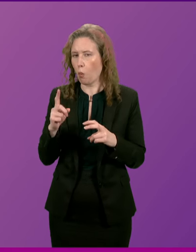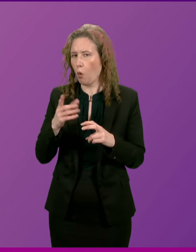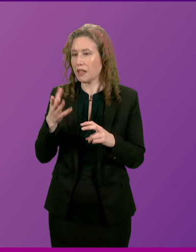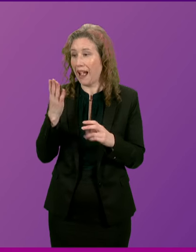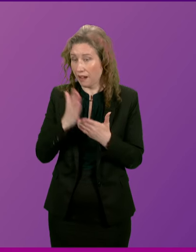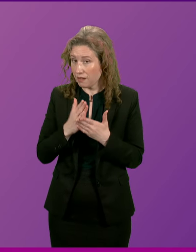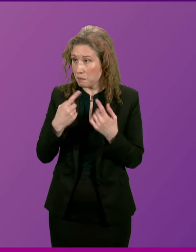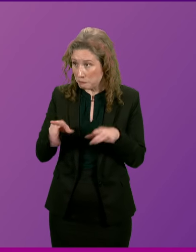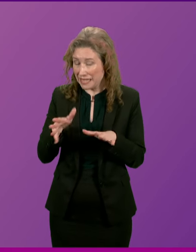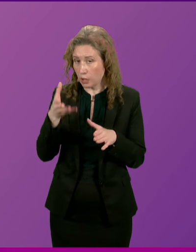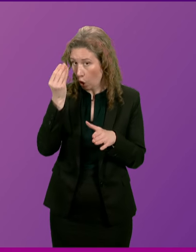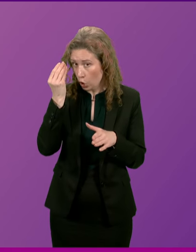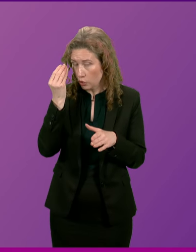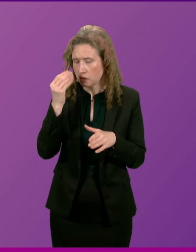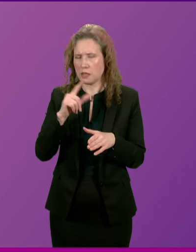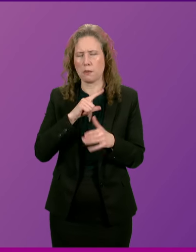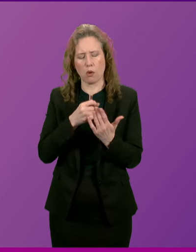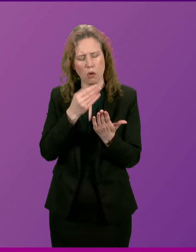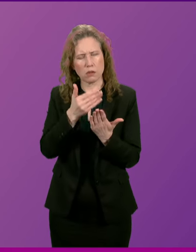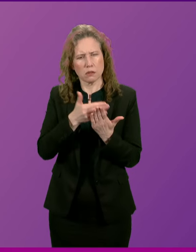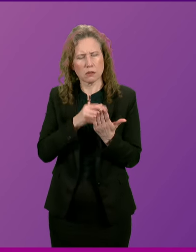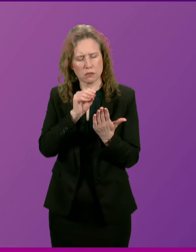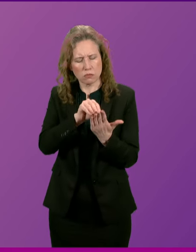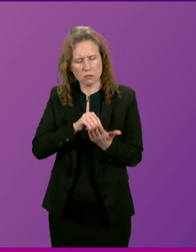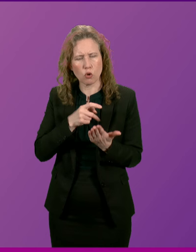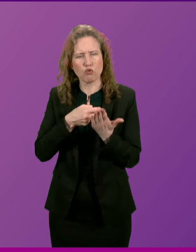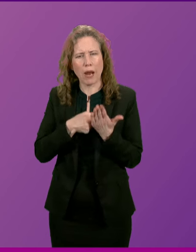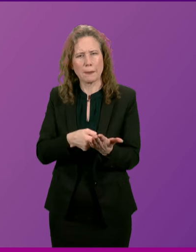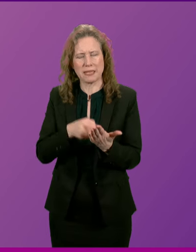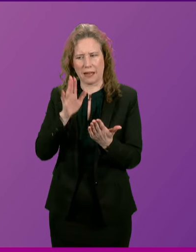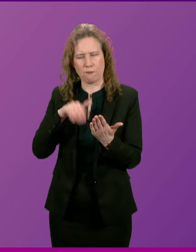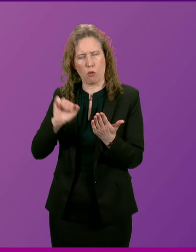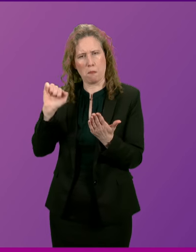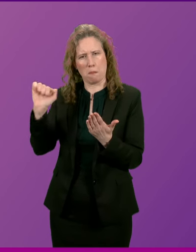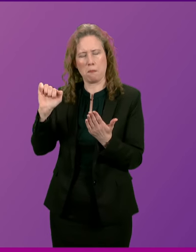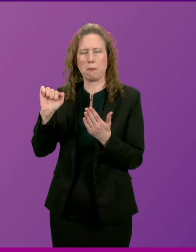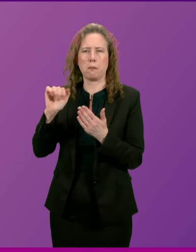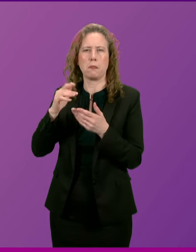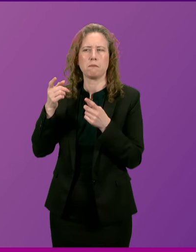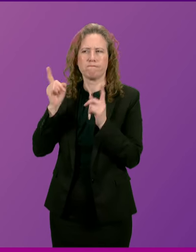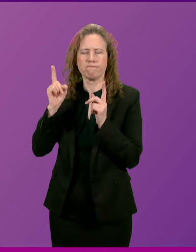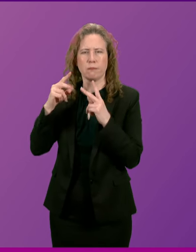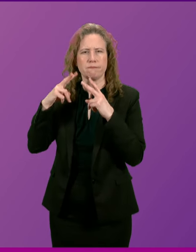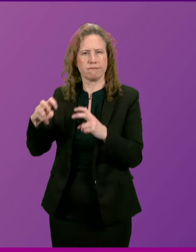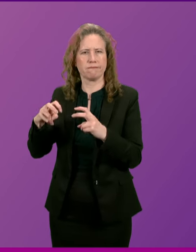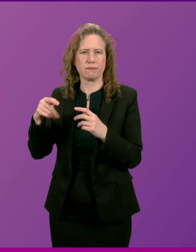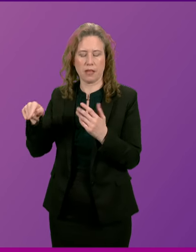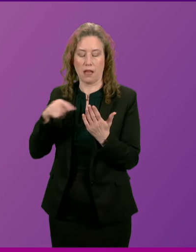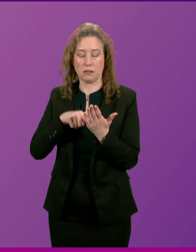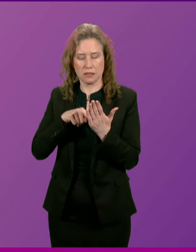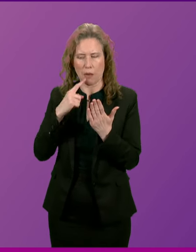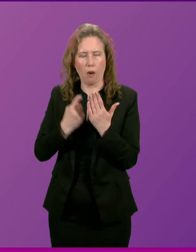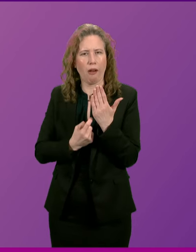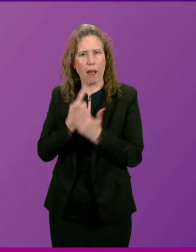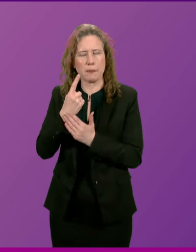have been learned, because all the recommendations of Her Majesty's Inspectorate of Constabulary's independent review into Police Scotland's